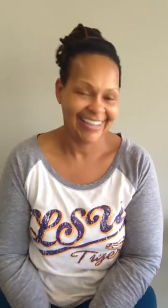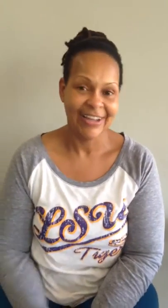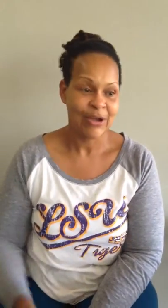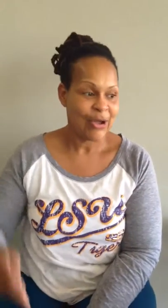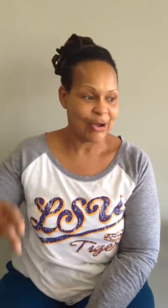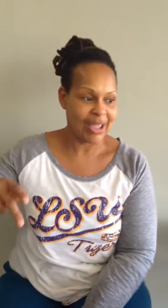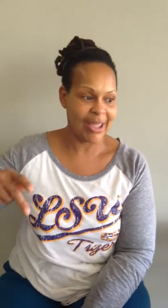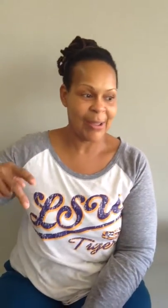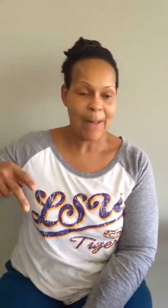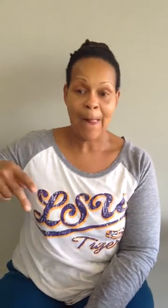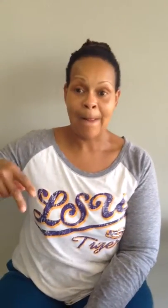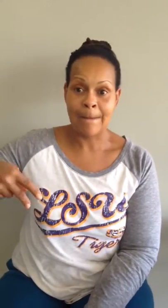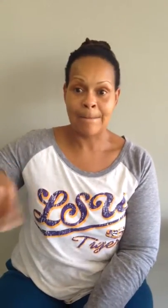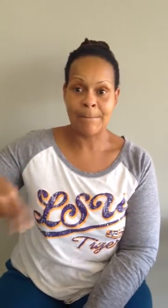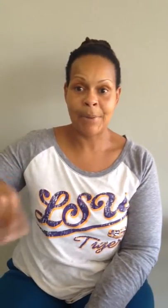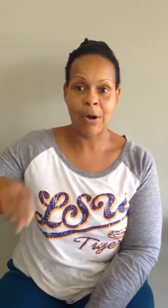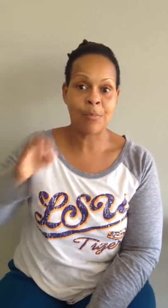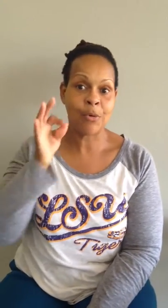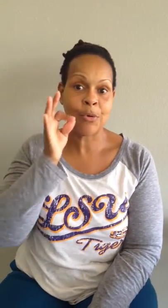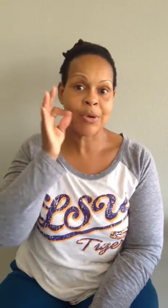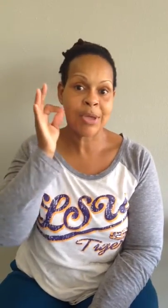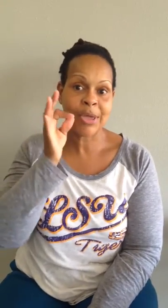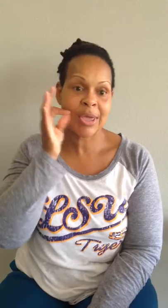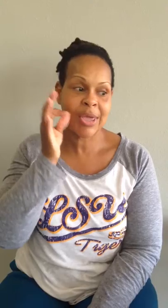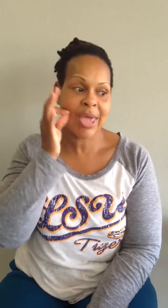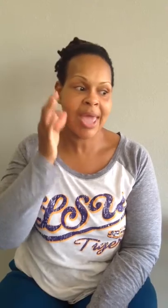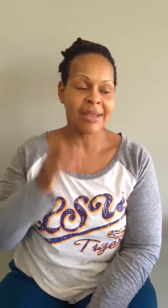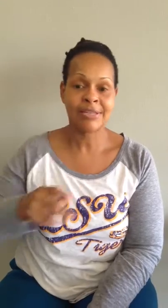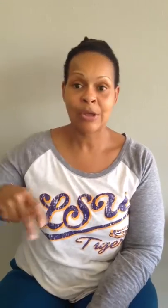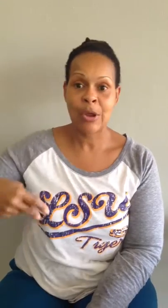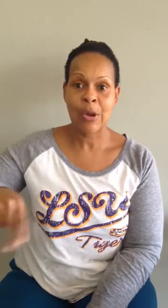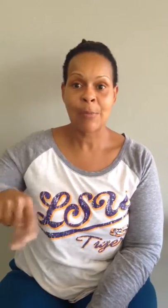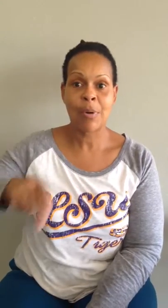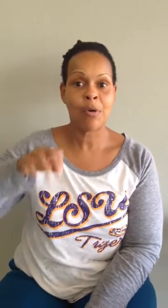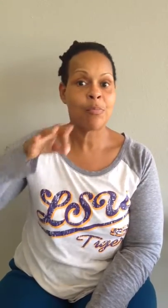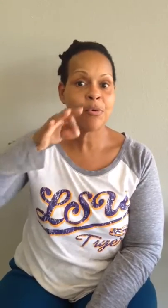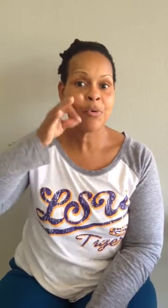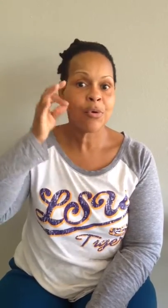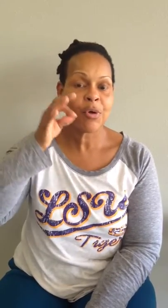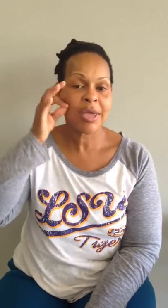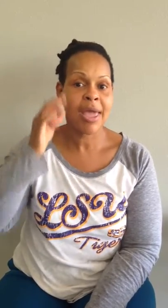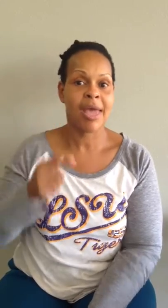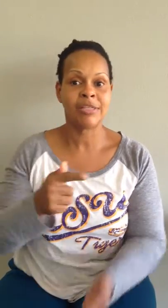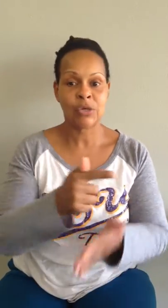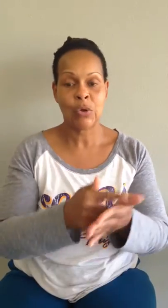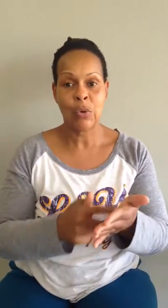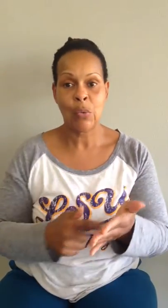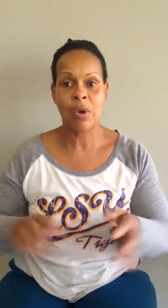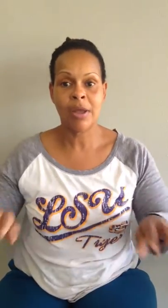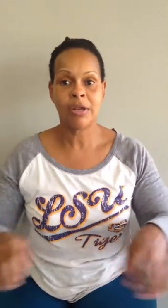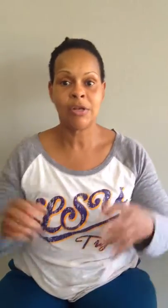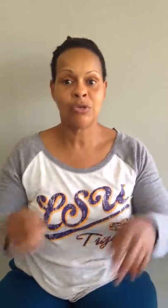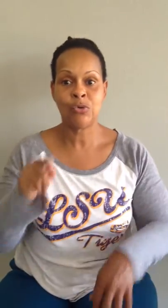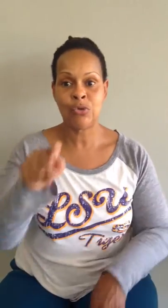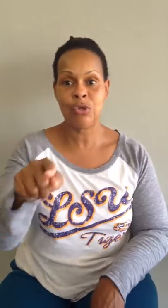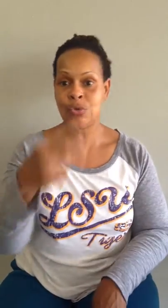Okay. Purple cat, purple cat, what do you